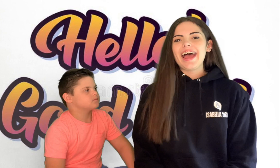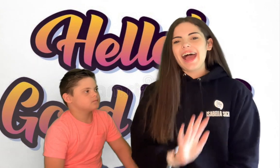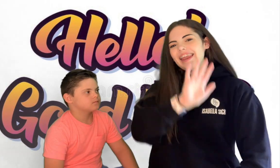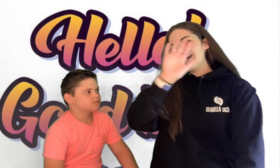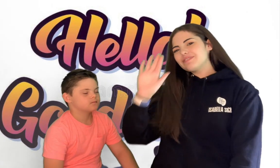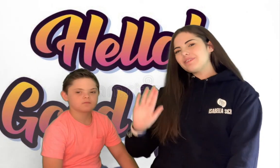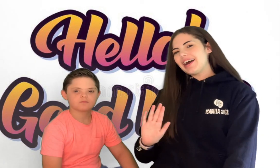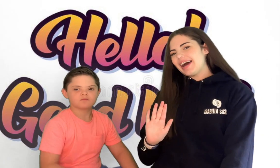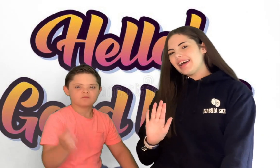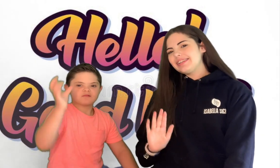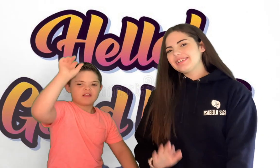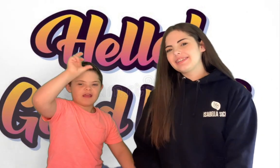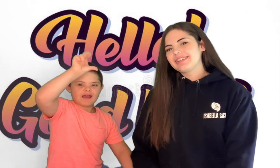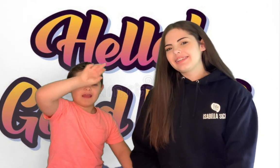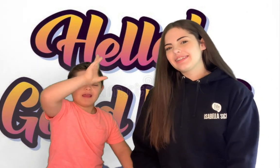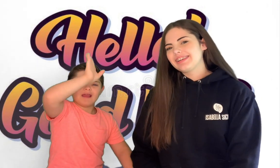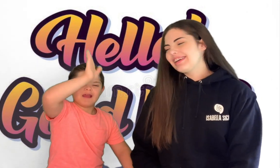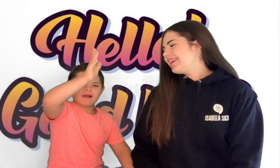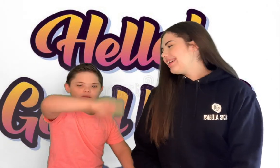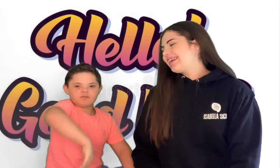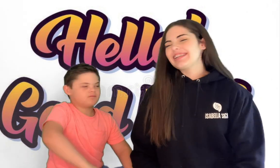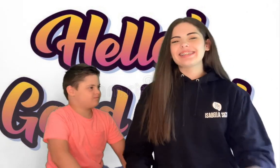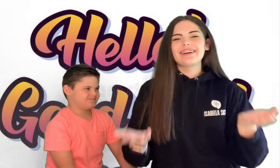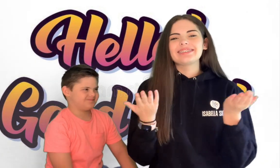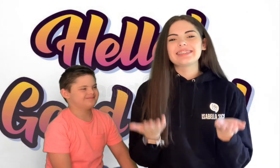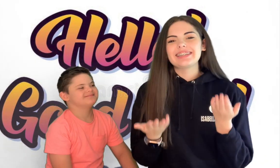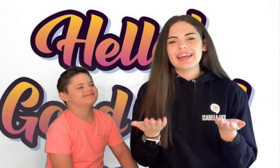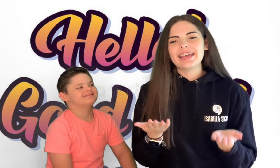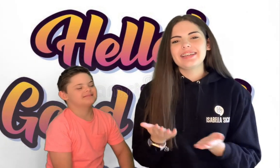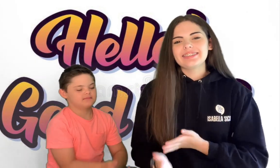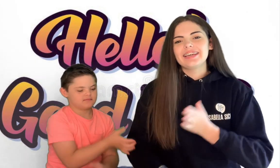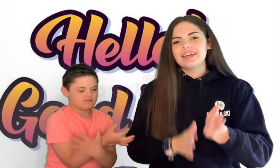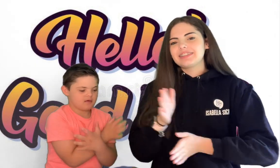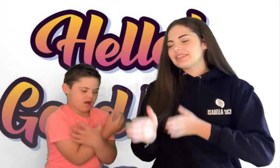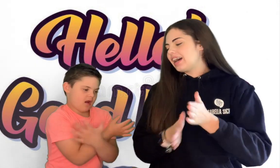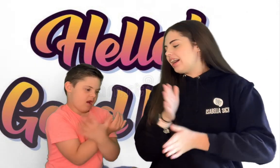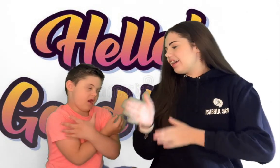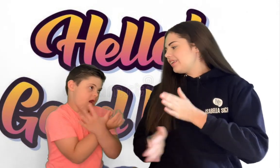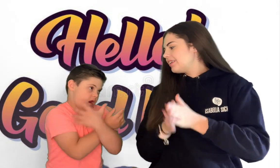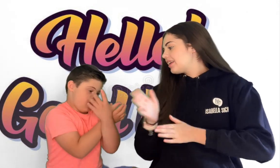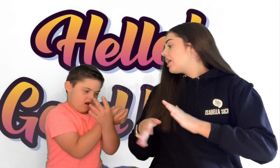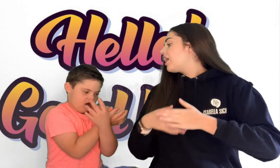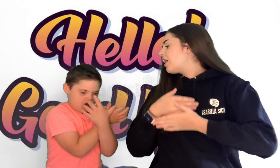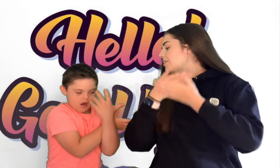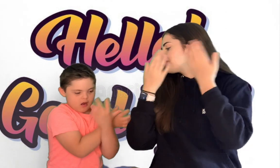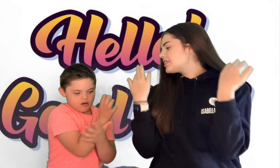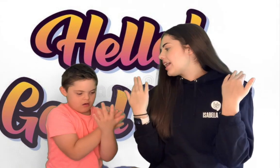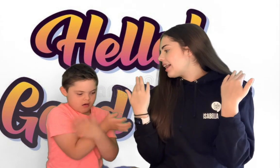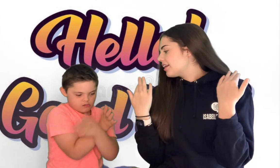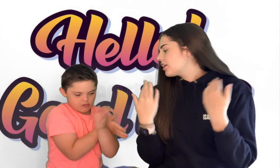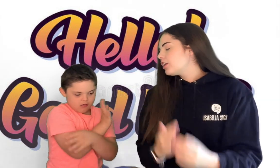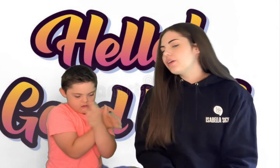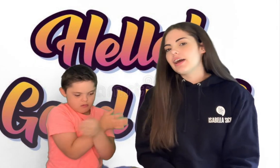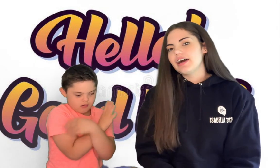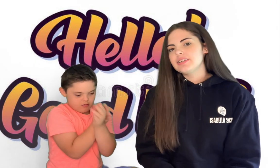hello everyone so today's sign of the day lucas